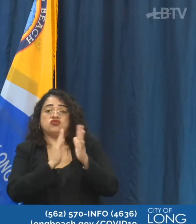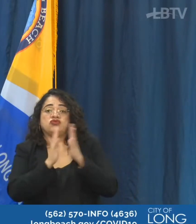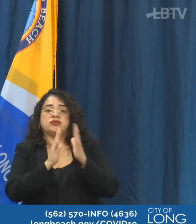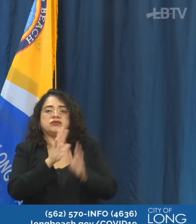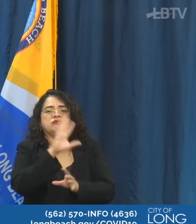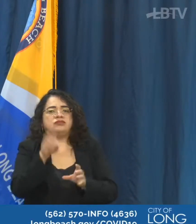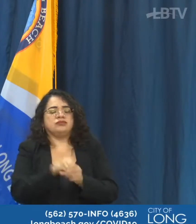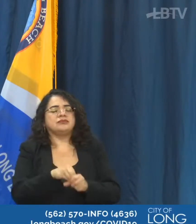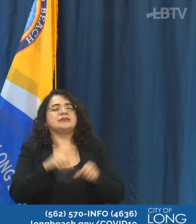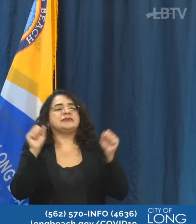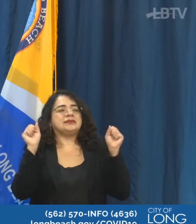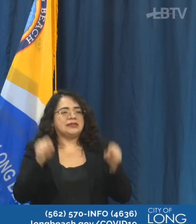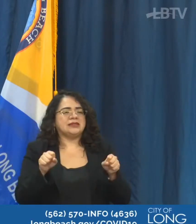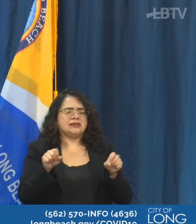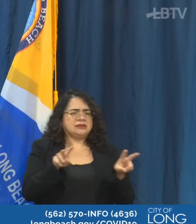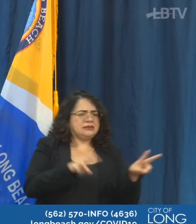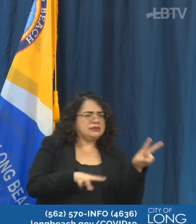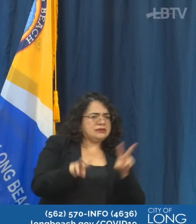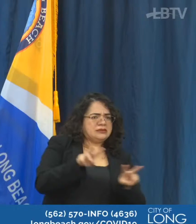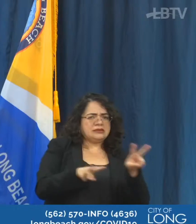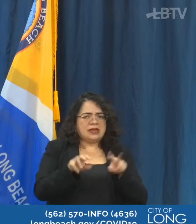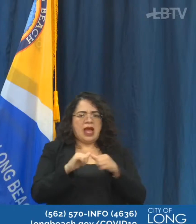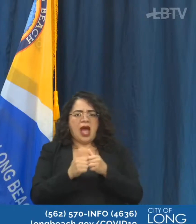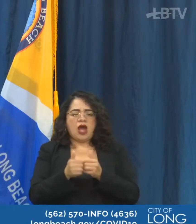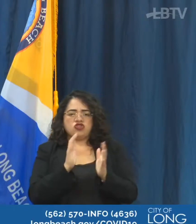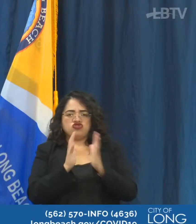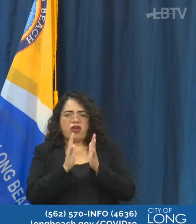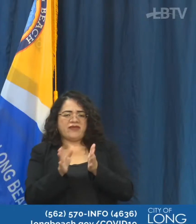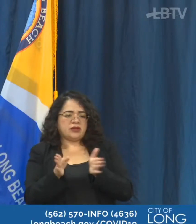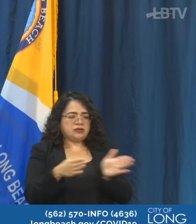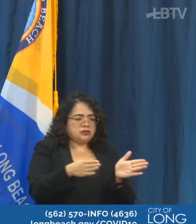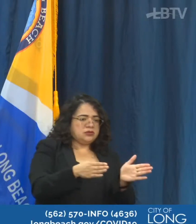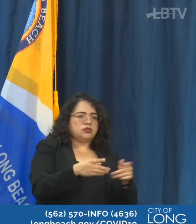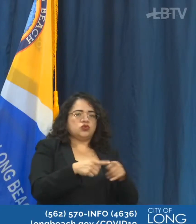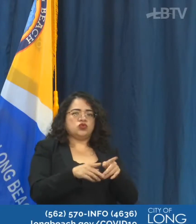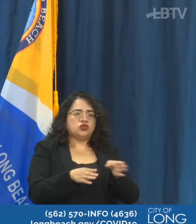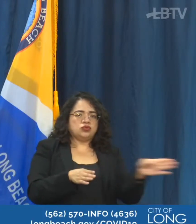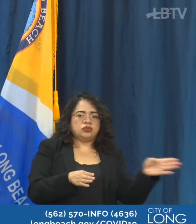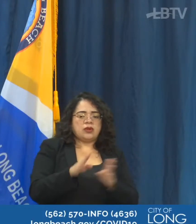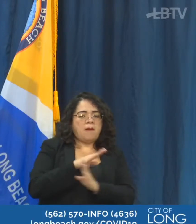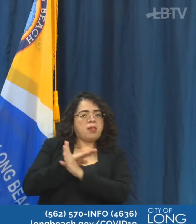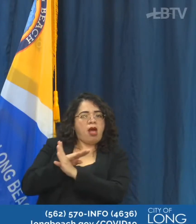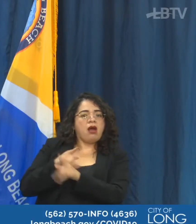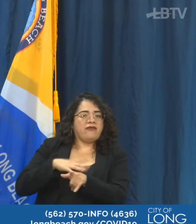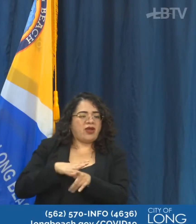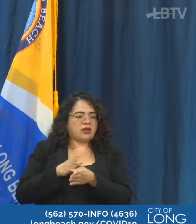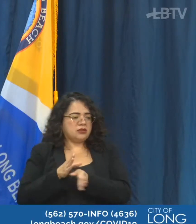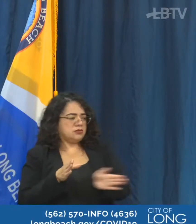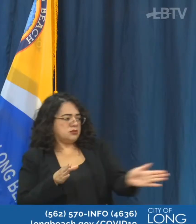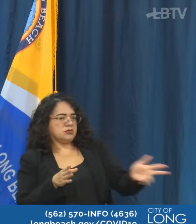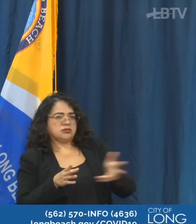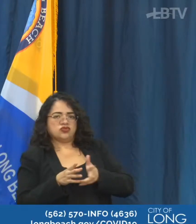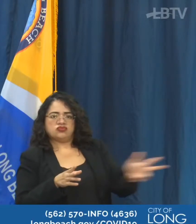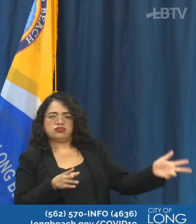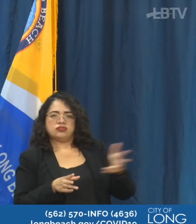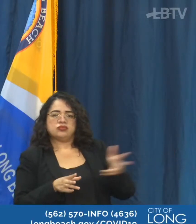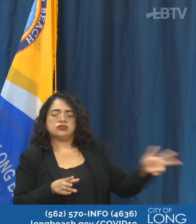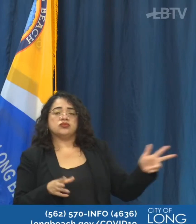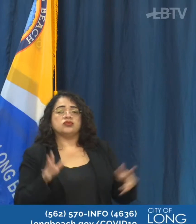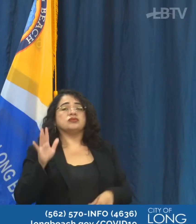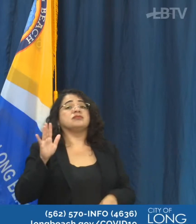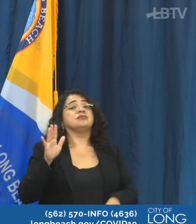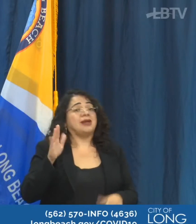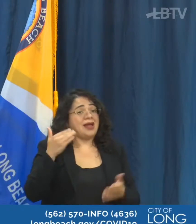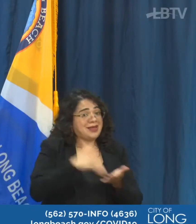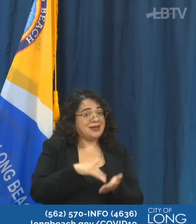those. They are monitoring how traffic could be diverted and we'll make adjustments if needed. I think we've launched about 25 open street